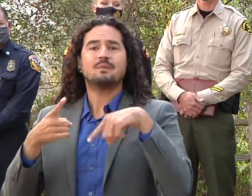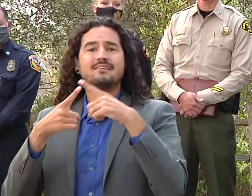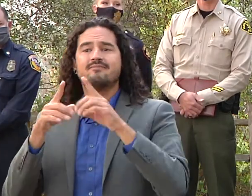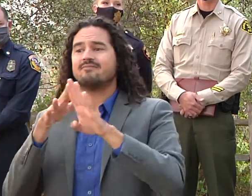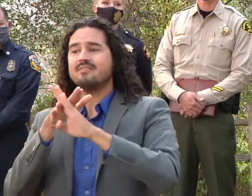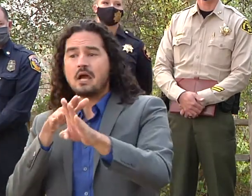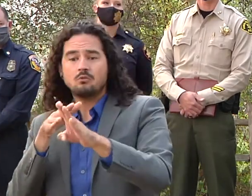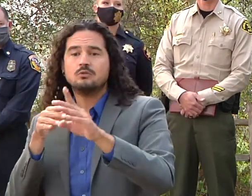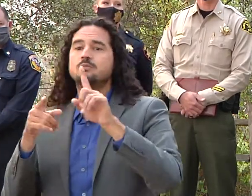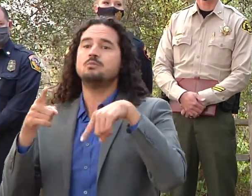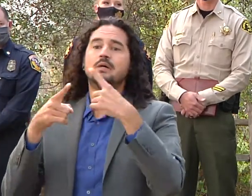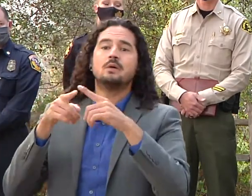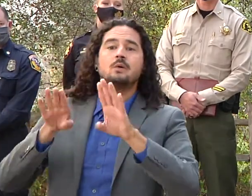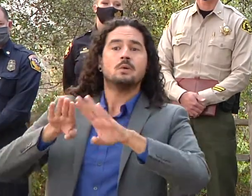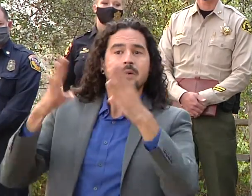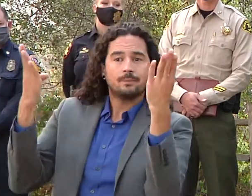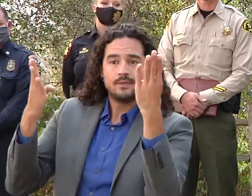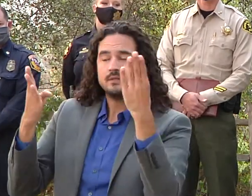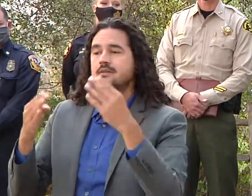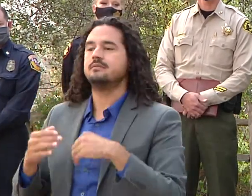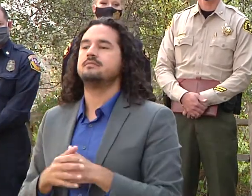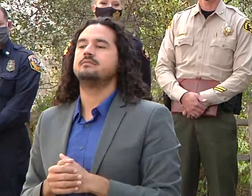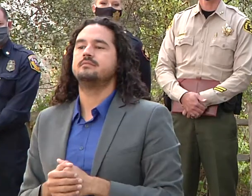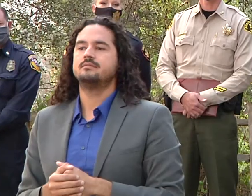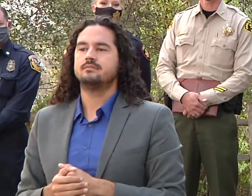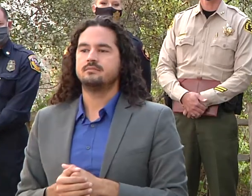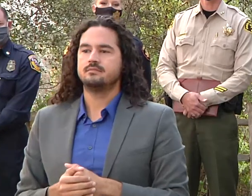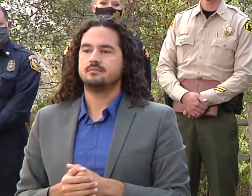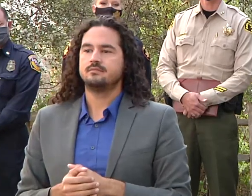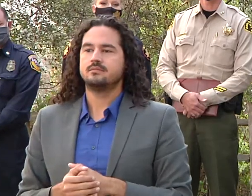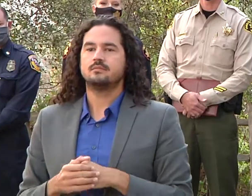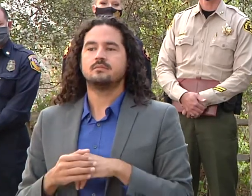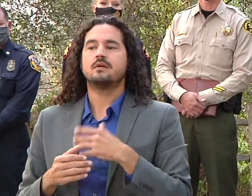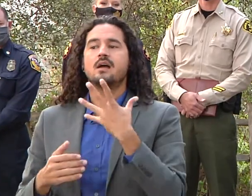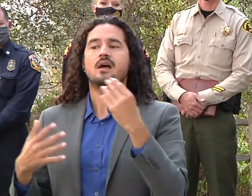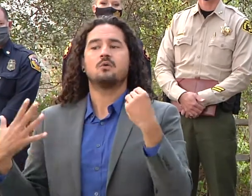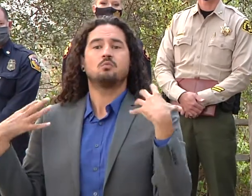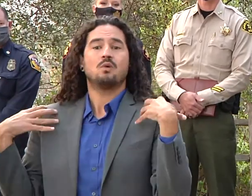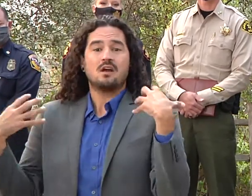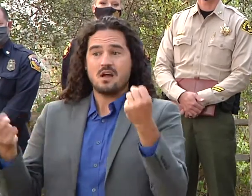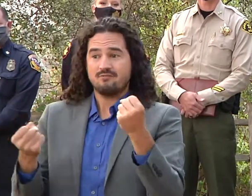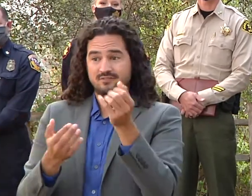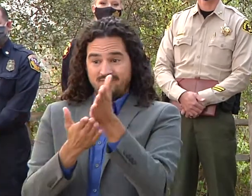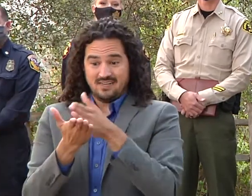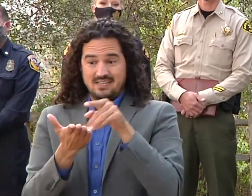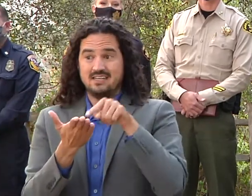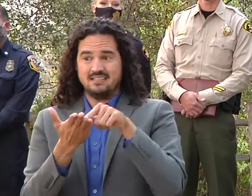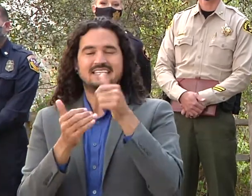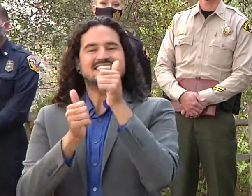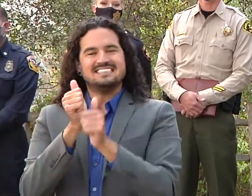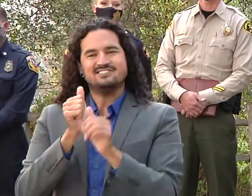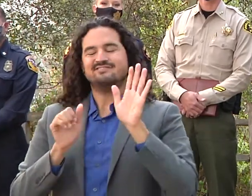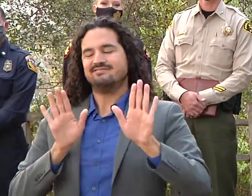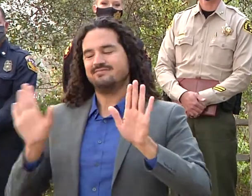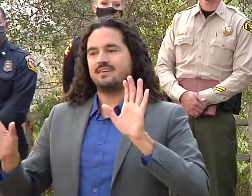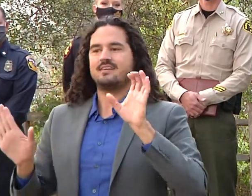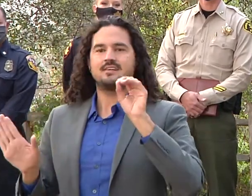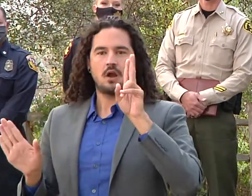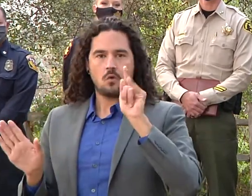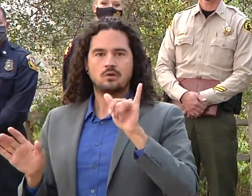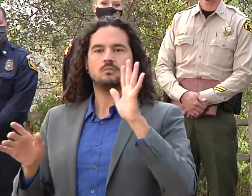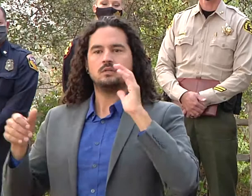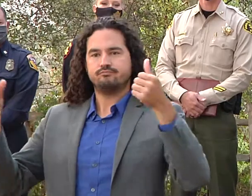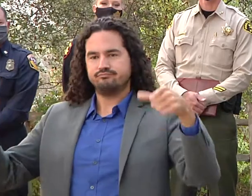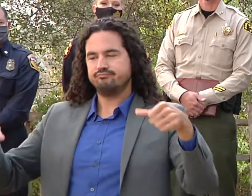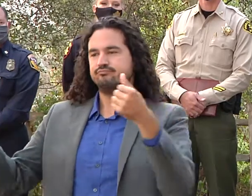this incident really goes to each individual county so each website in the respective county and social media is the kind of go-to spot for that information so